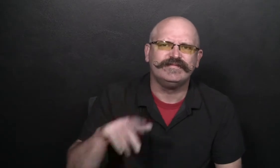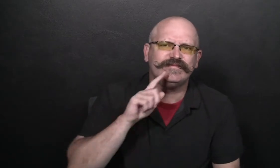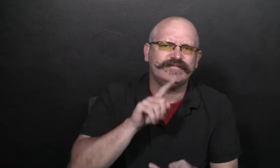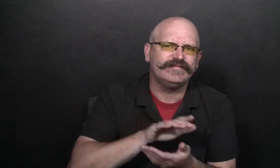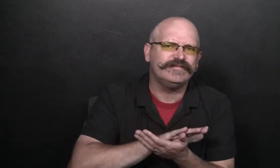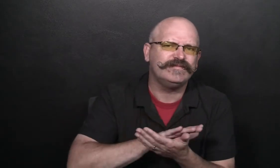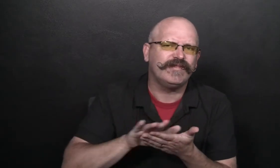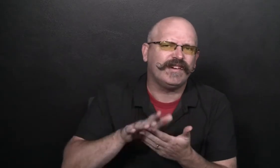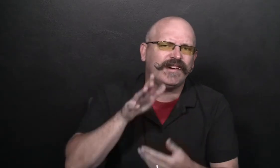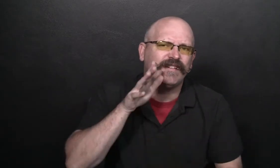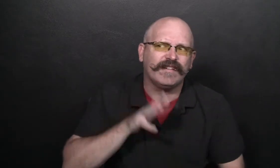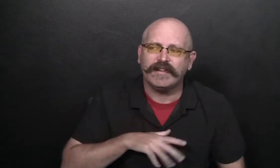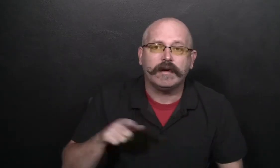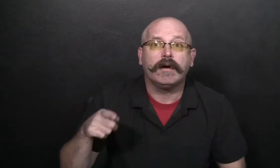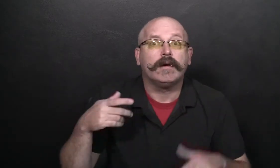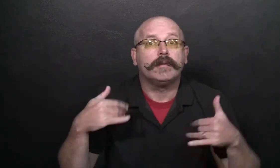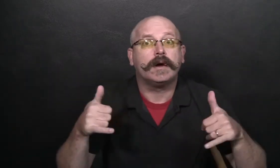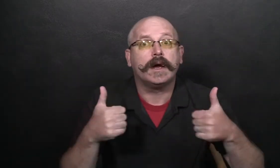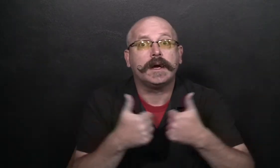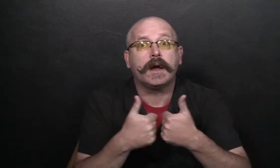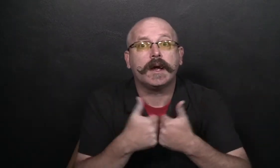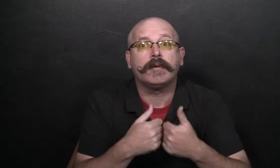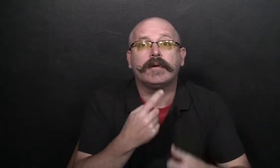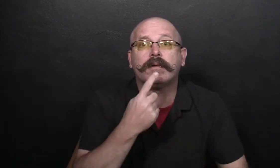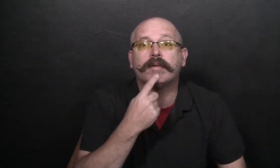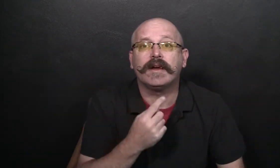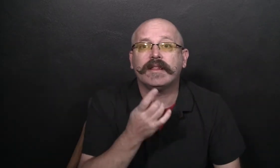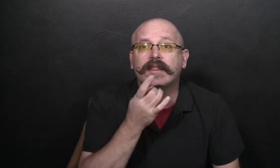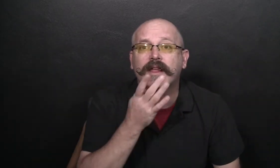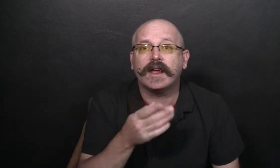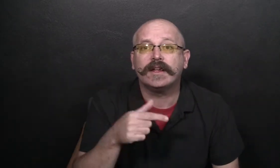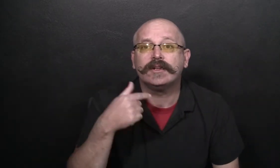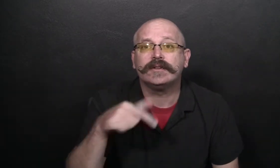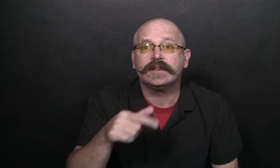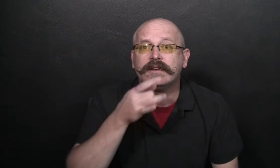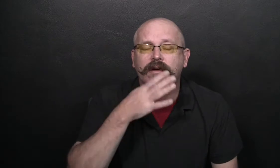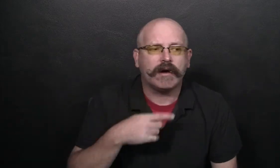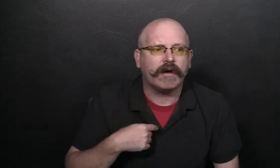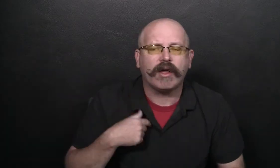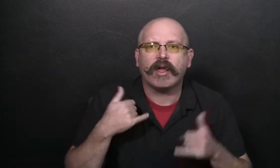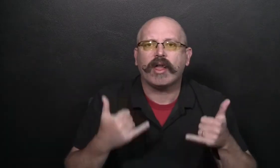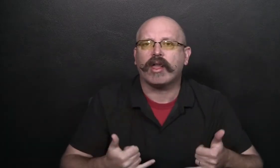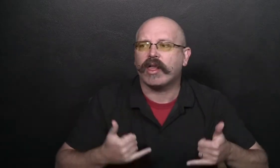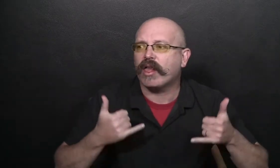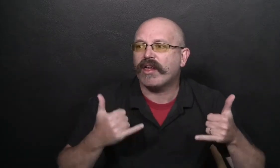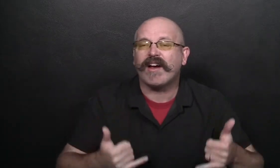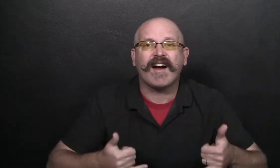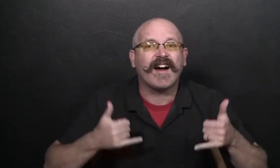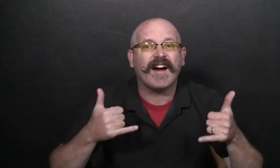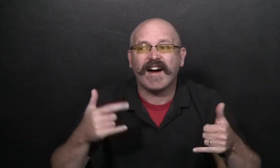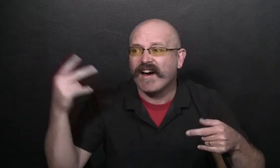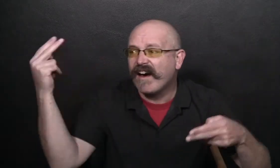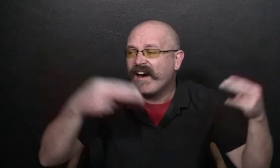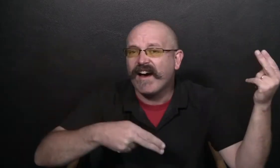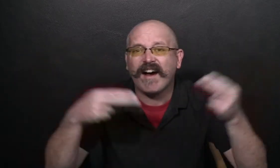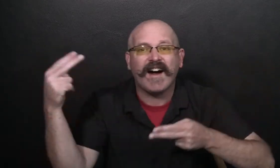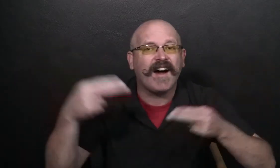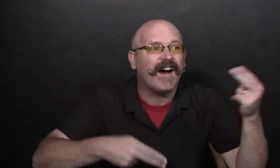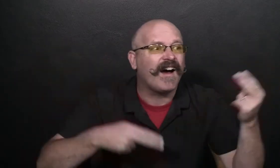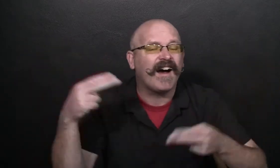She played red light, green light with Trinka and her mom. Pretty soon, the whole line was